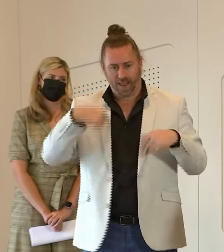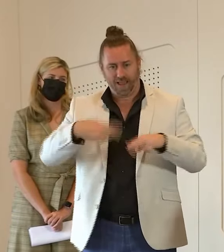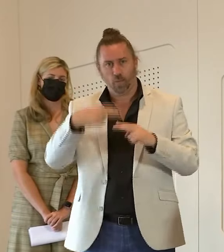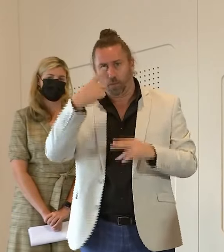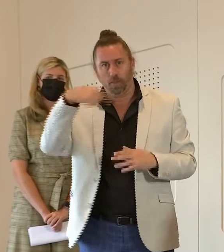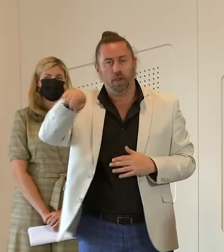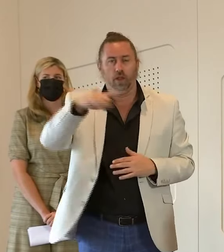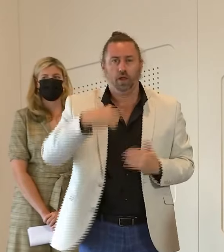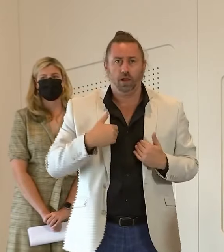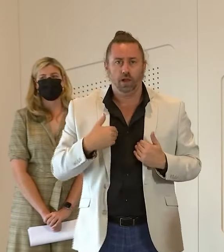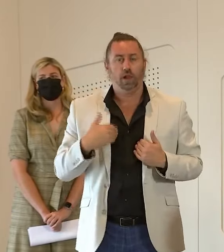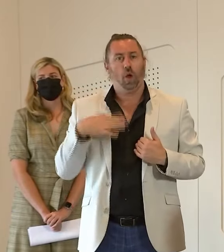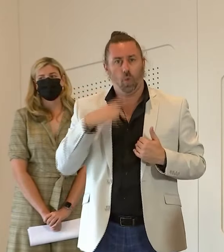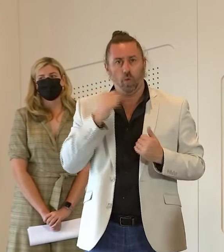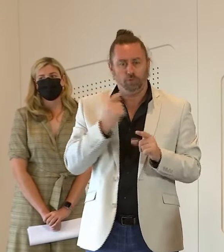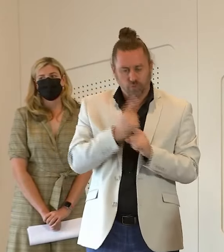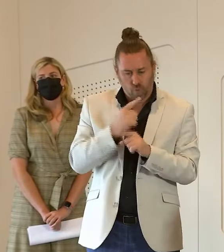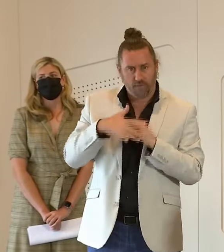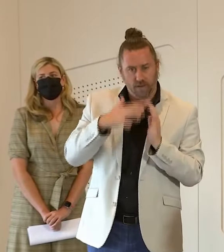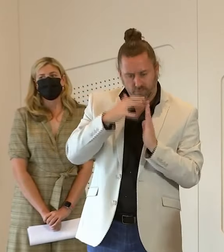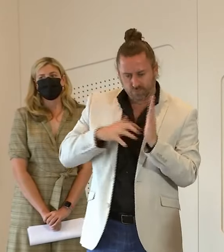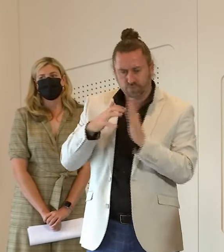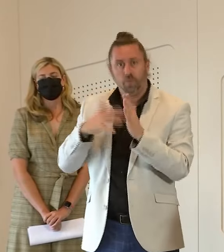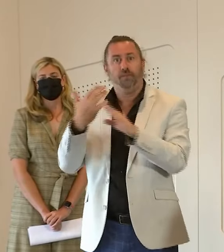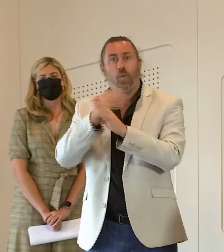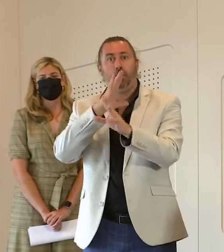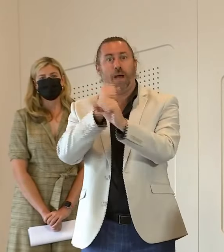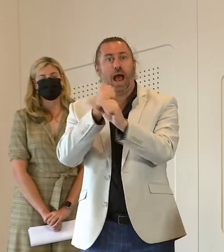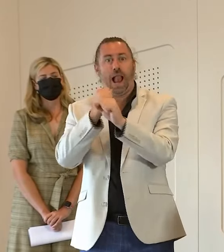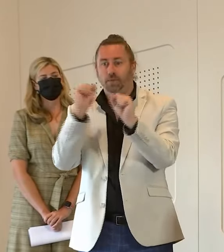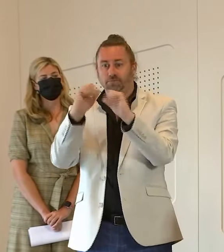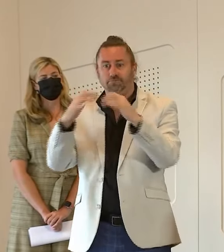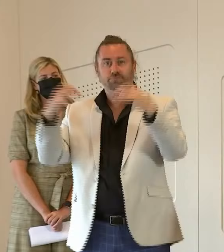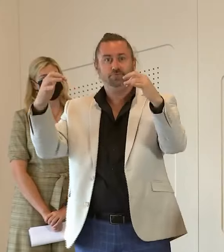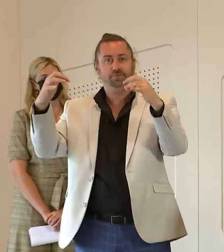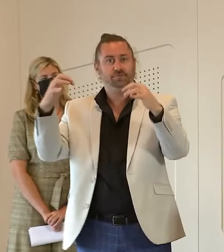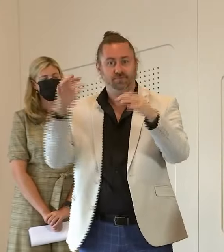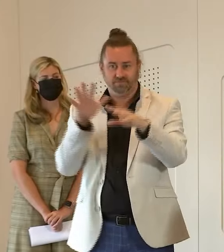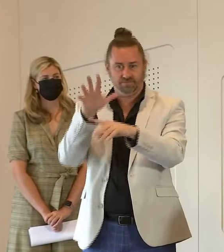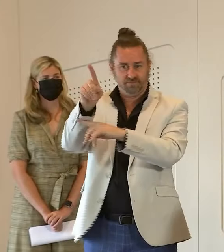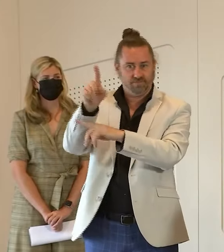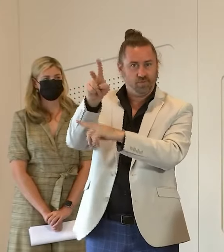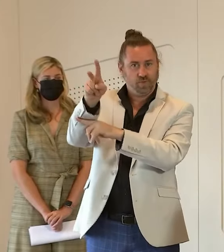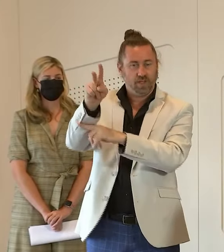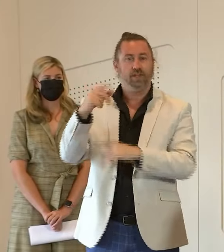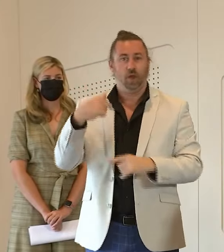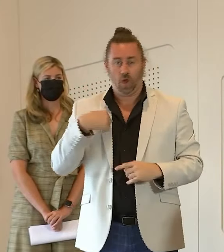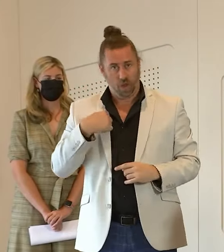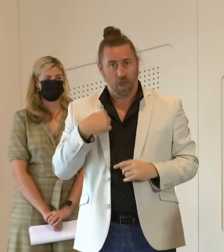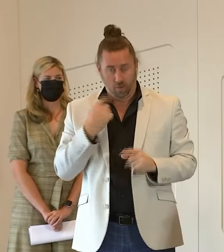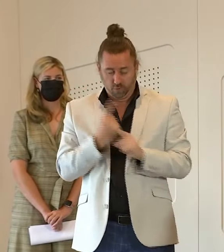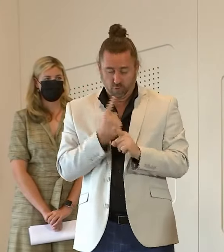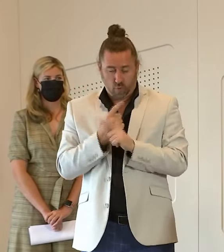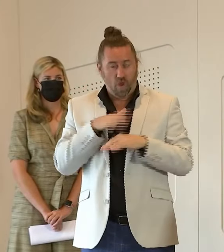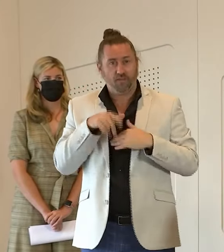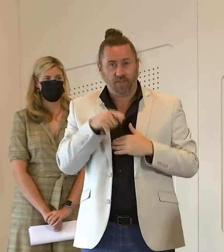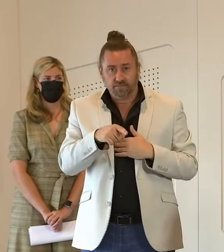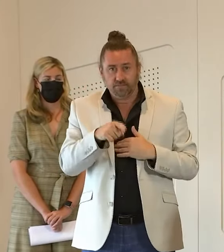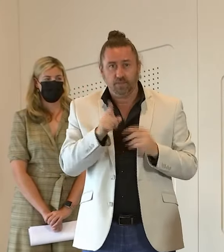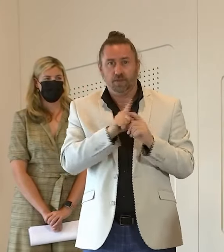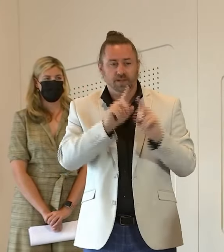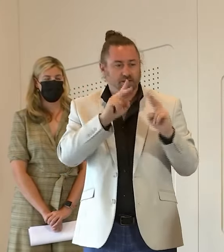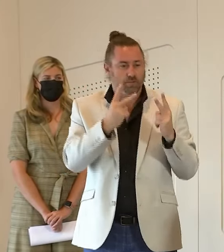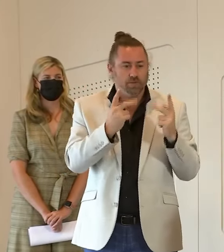to this report before parliament resumed it was number one on our agenda today i